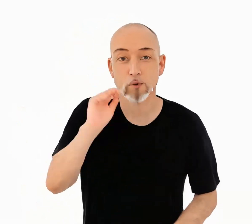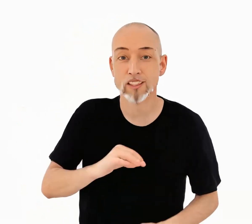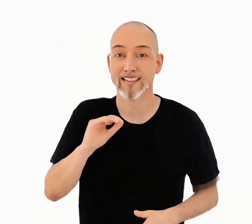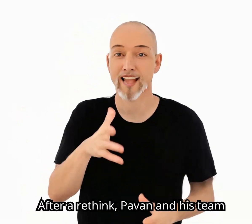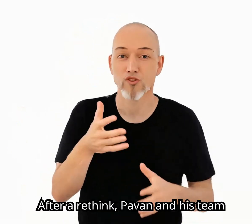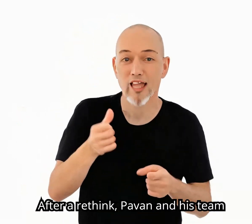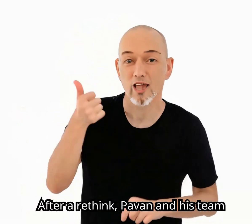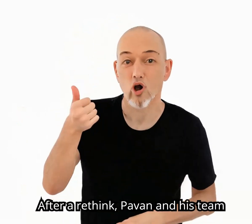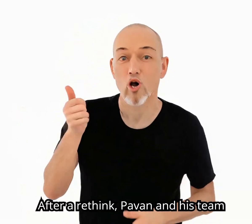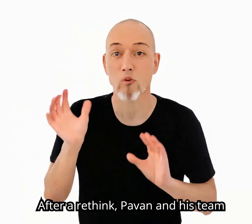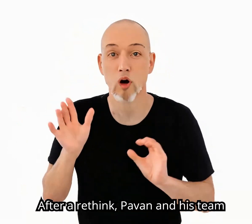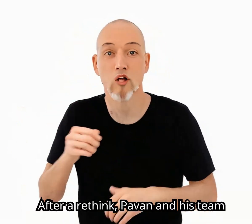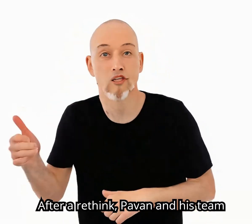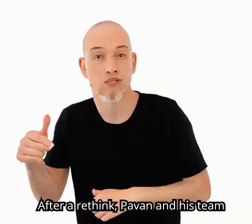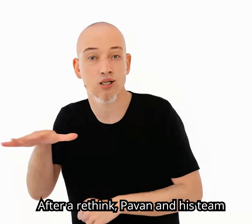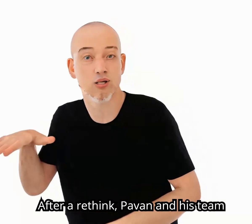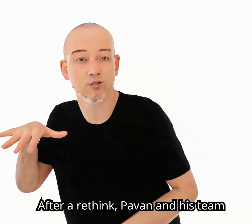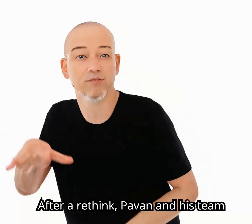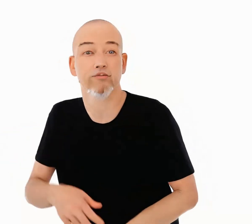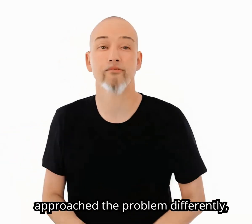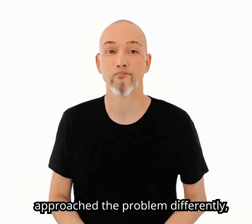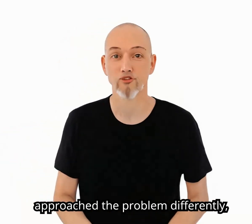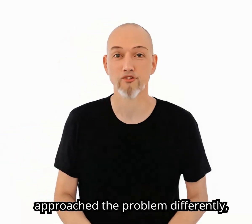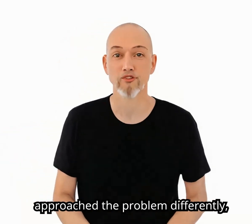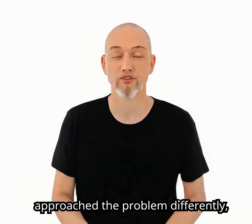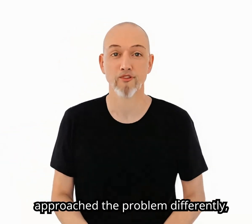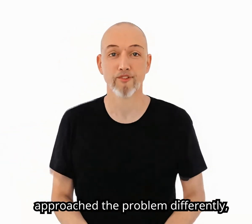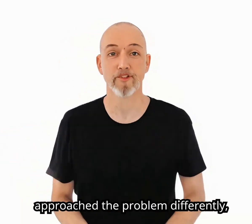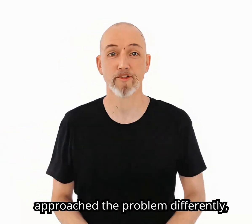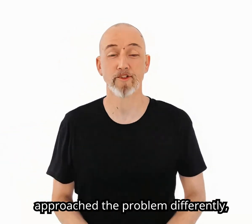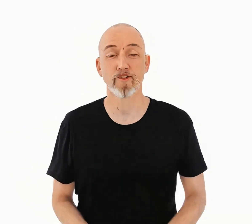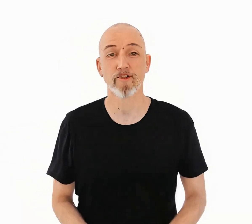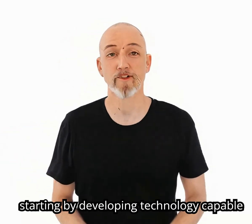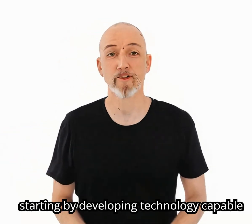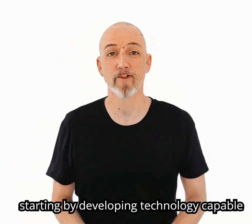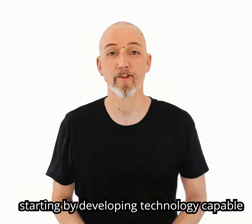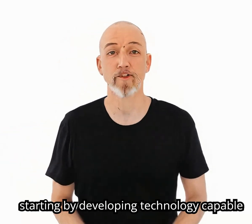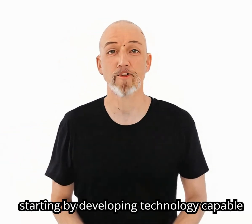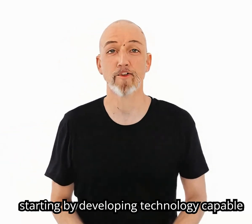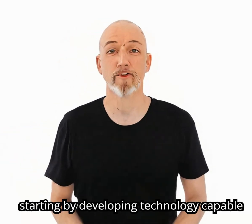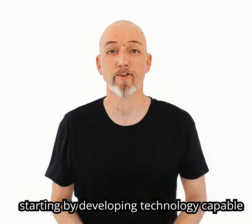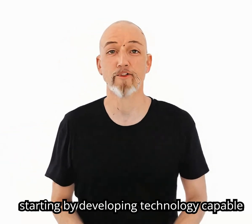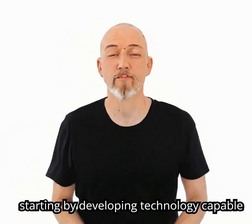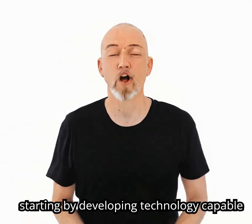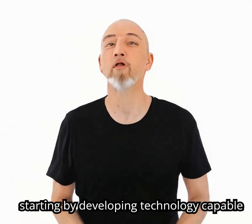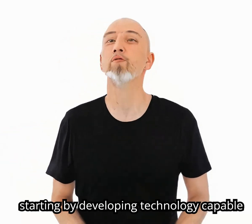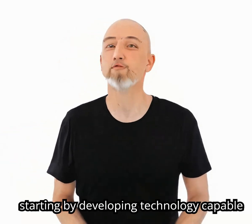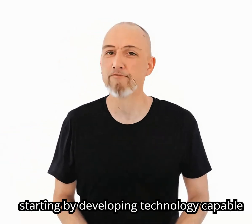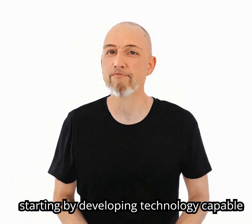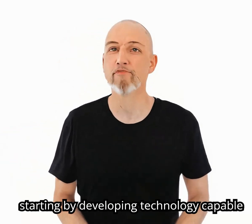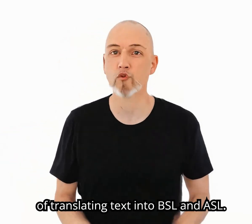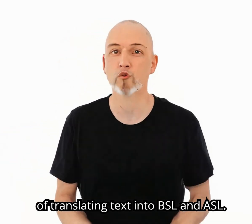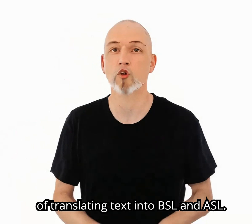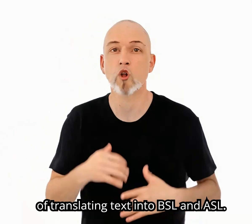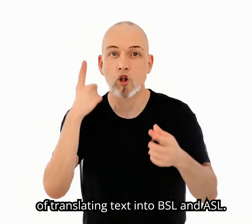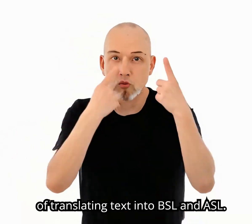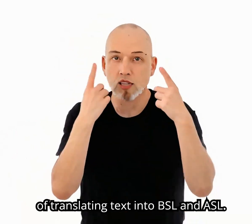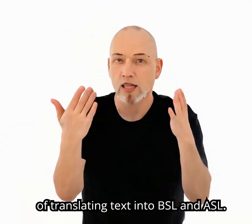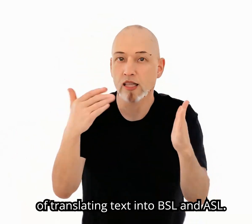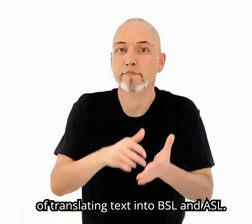After a rethink, Pavan and his team approached the problem differently, starting by developing technology capable of translating text into